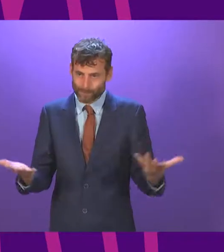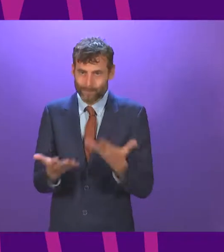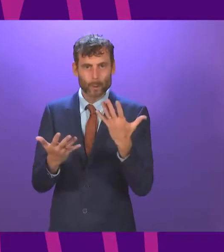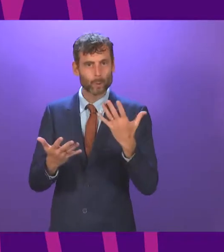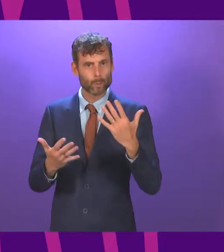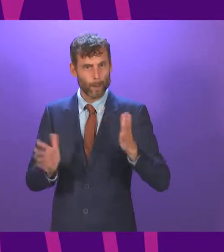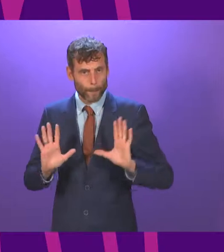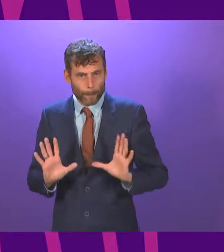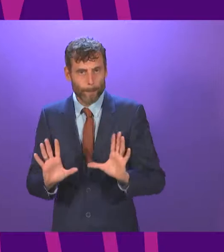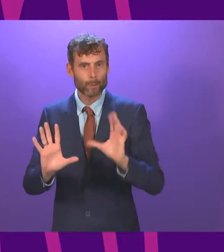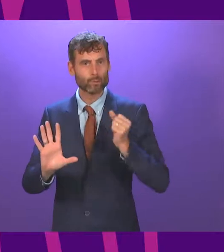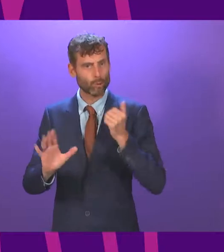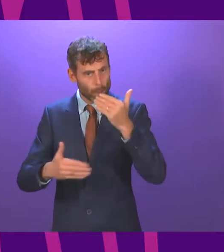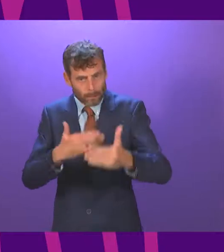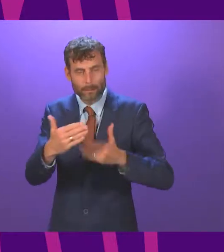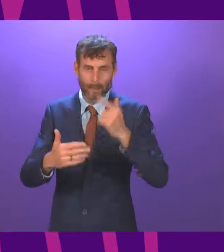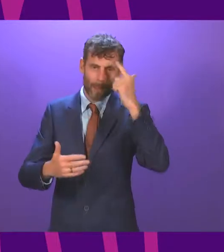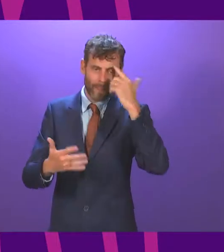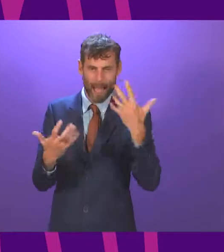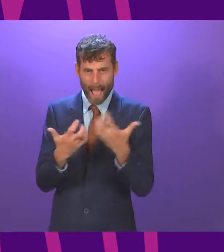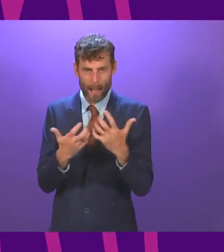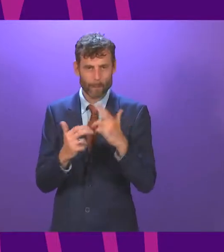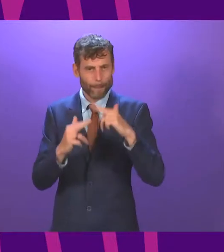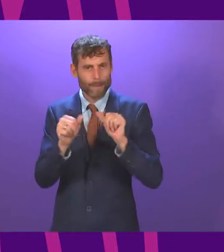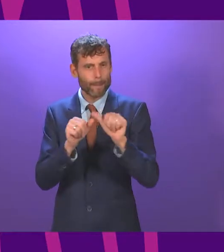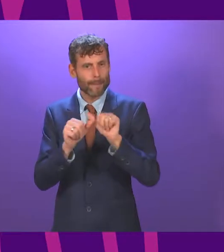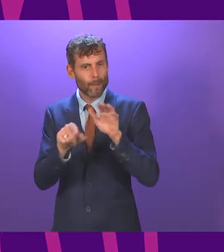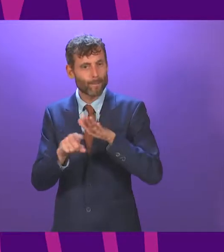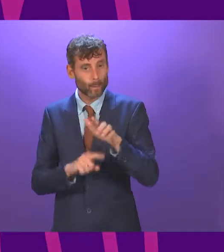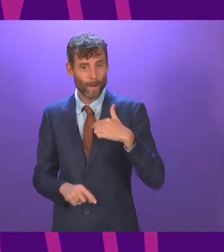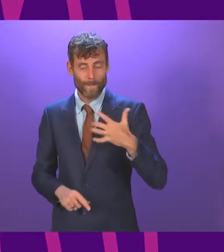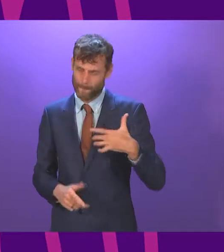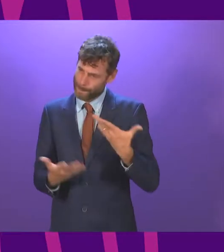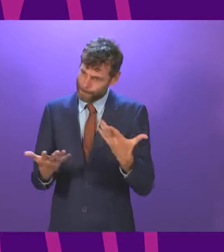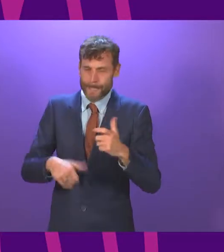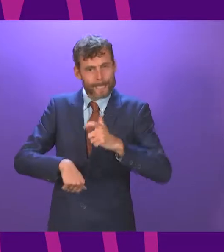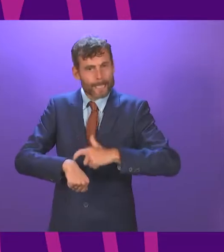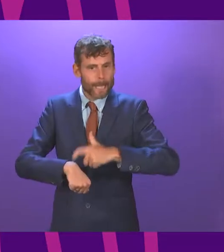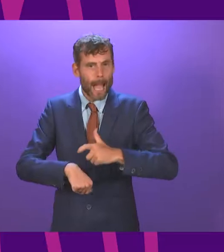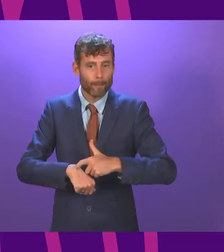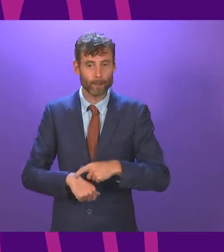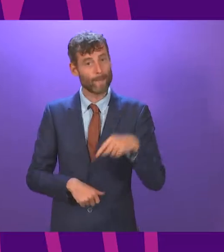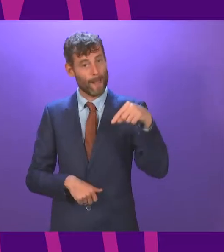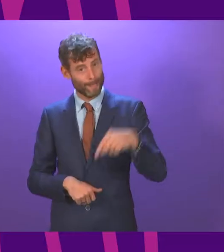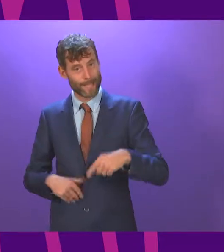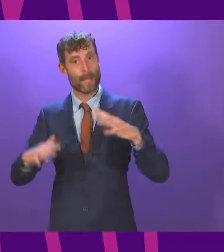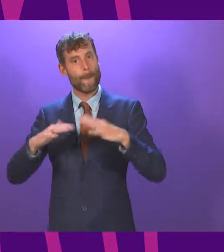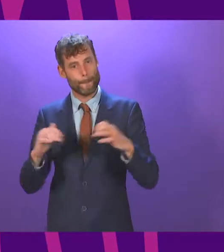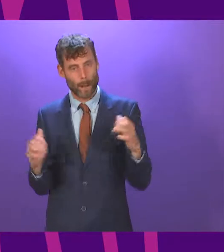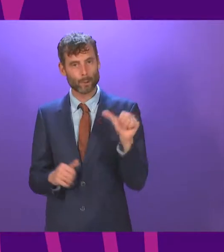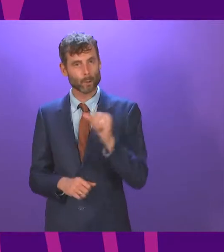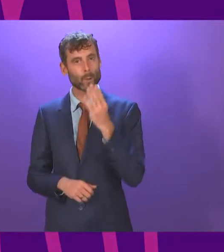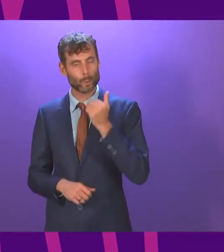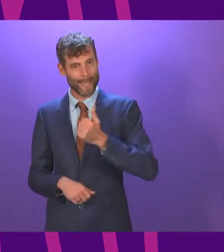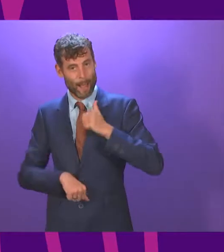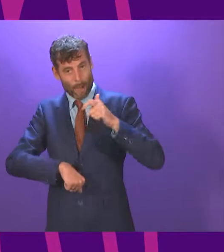a better future for us all. And to my mind at least, it's long overdue. This parliament needs to use its time and its